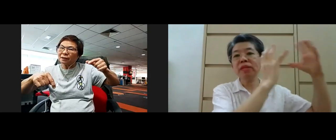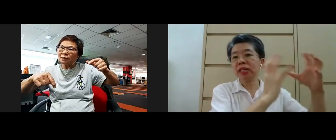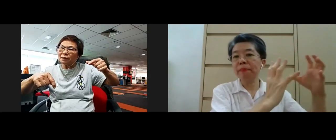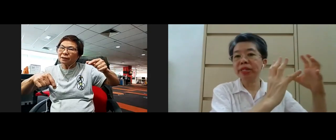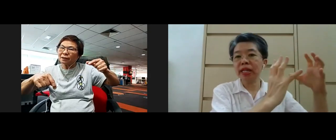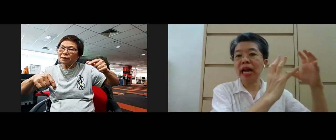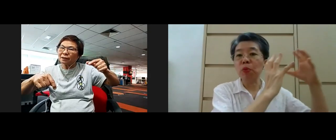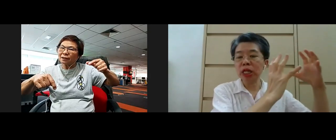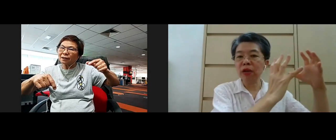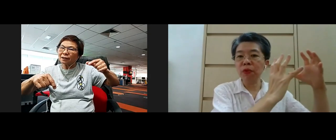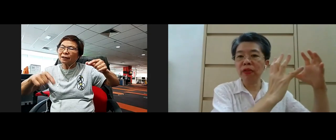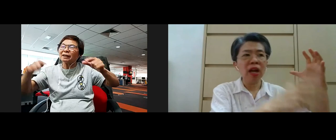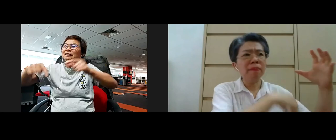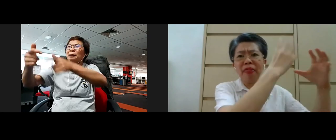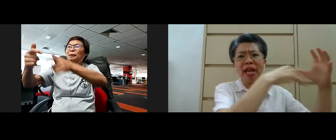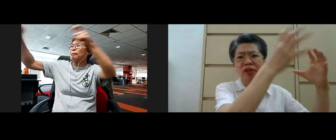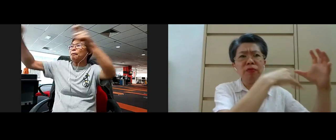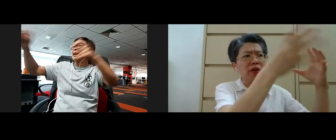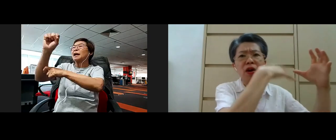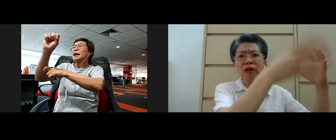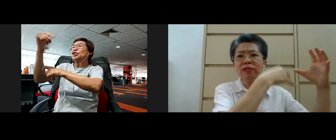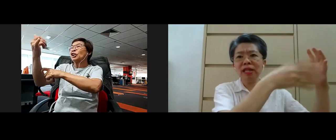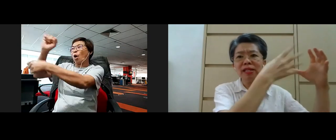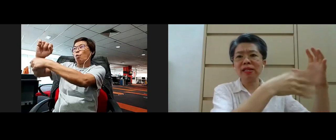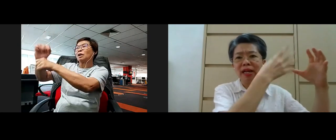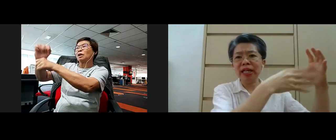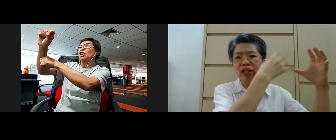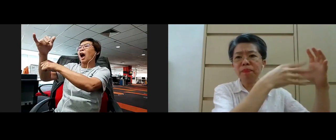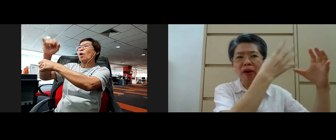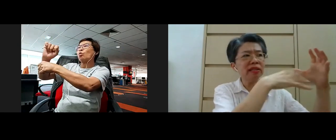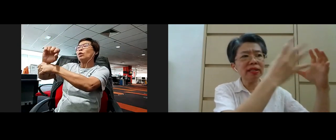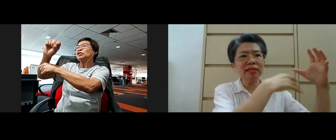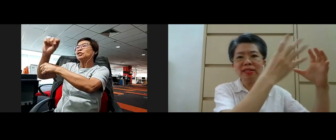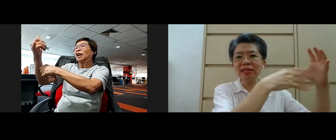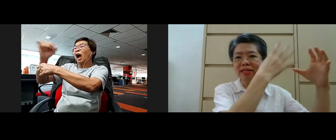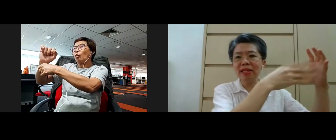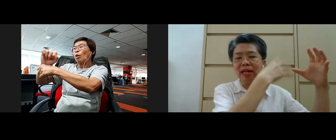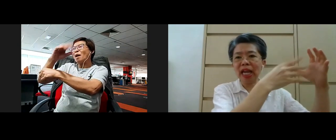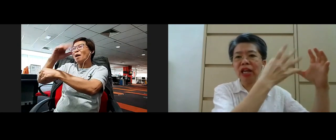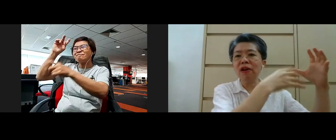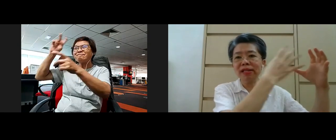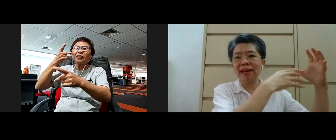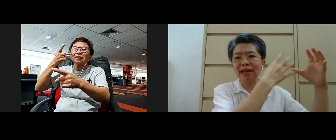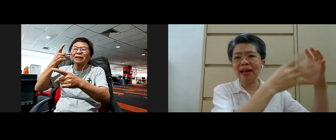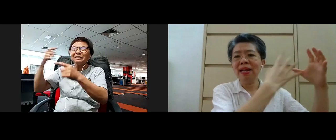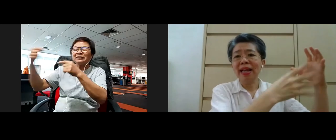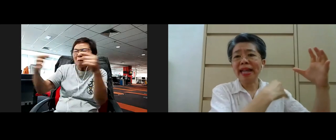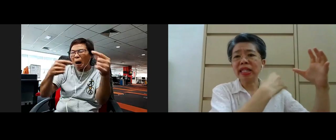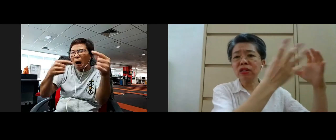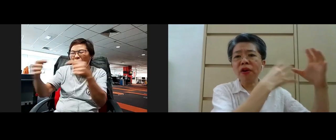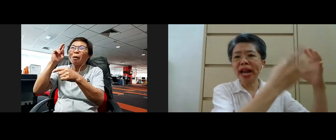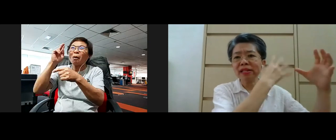famous company that I'm working with but then you know with all these you know political chaos laws and